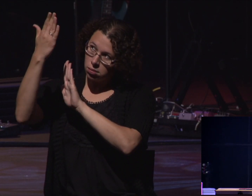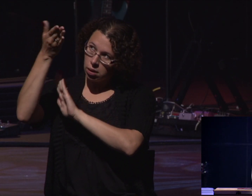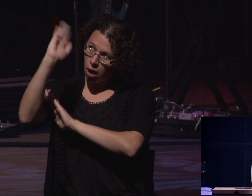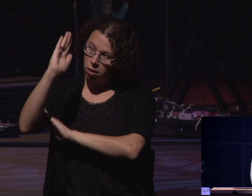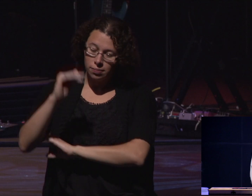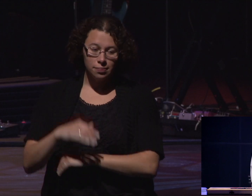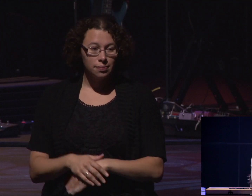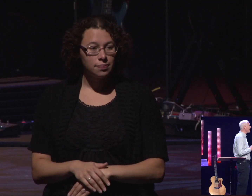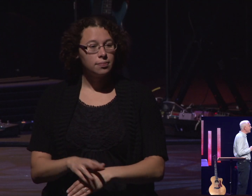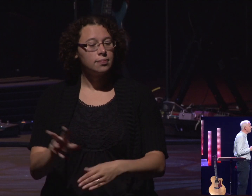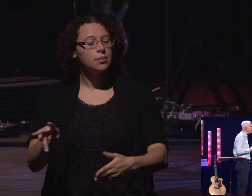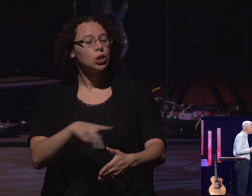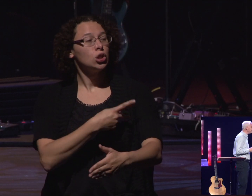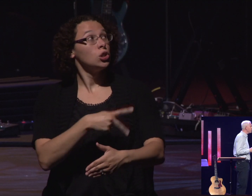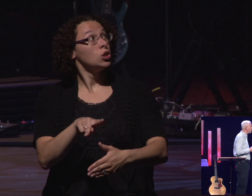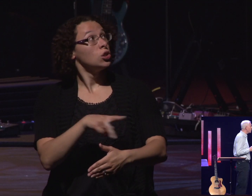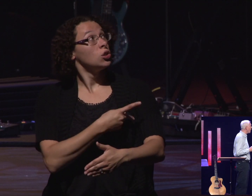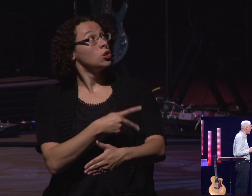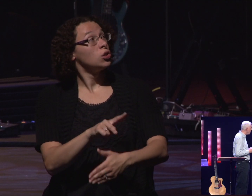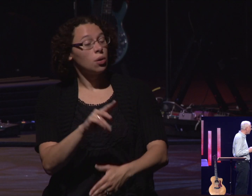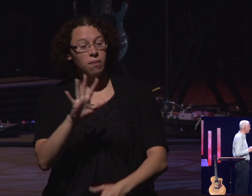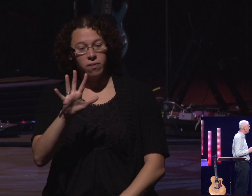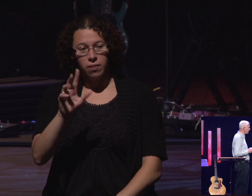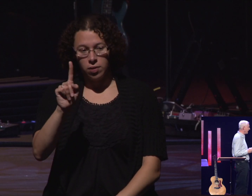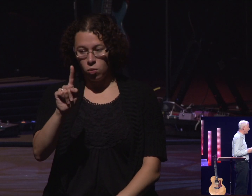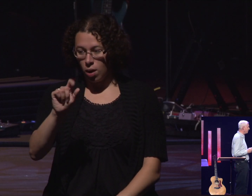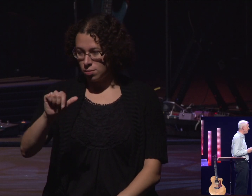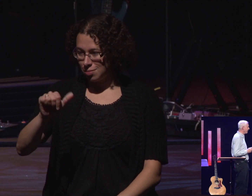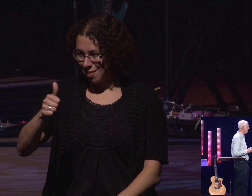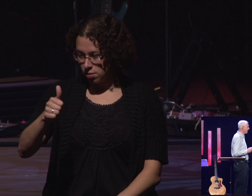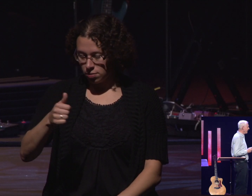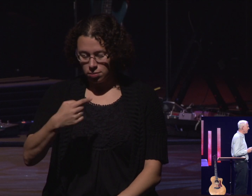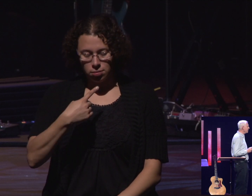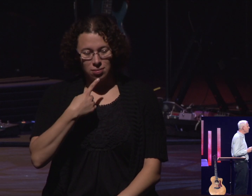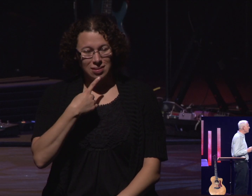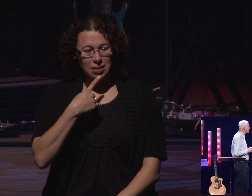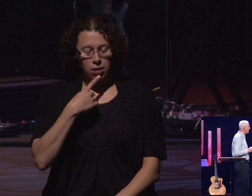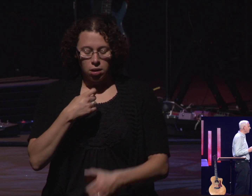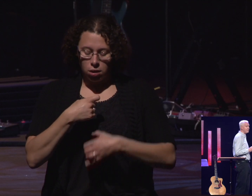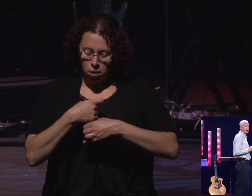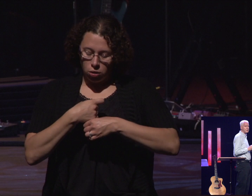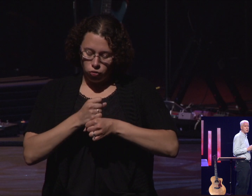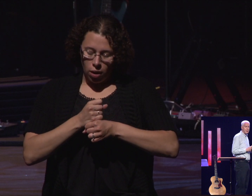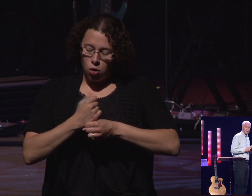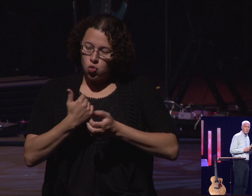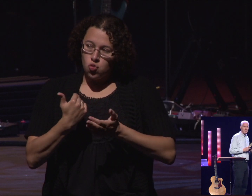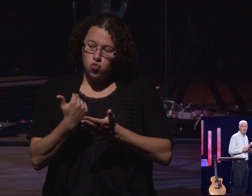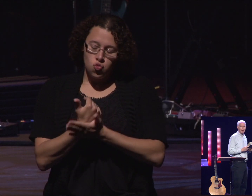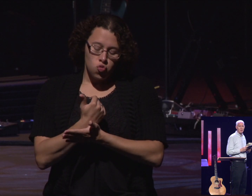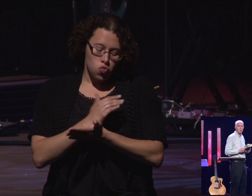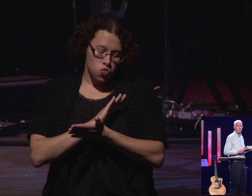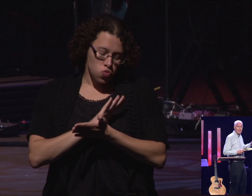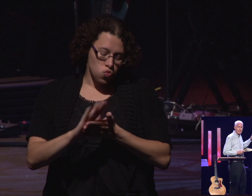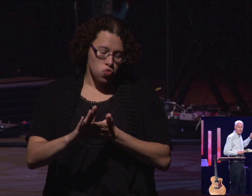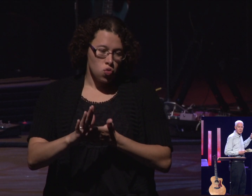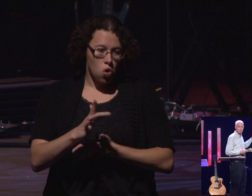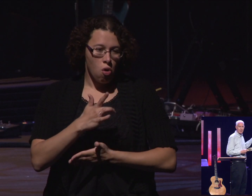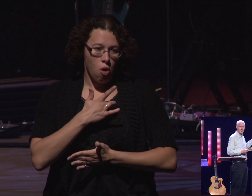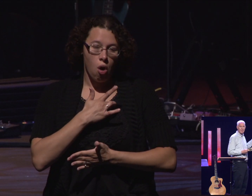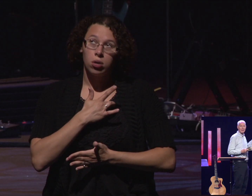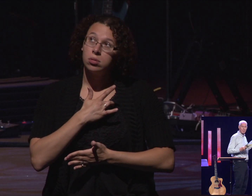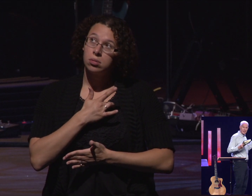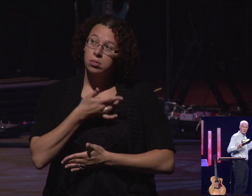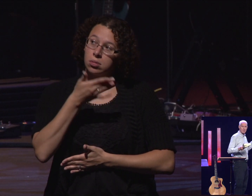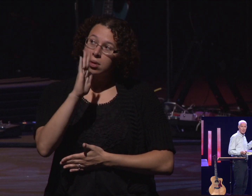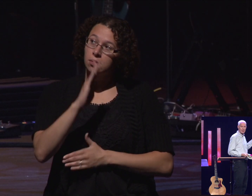He says, create in me a pure heart, O God, and renew a steadfast spirit within me. Would you read this